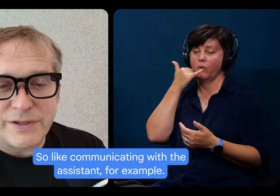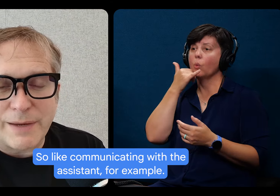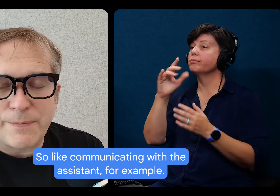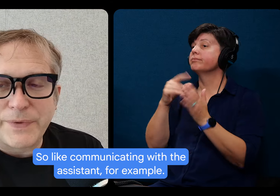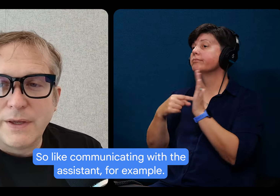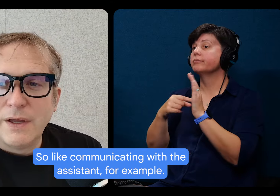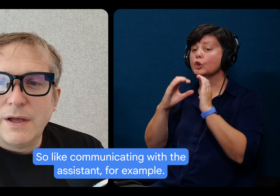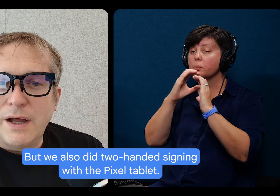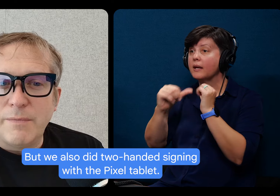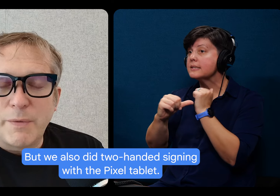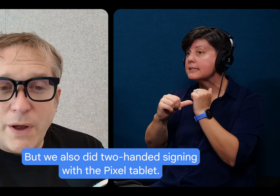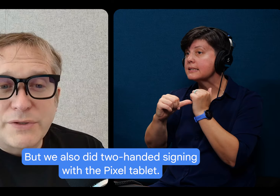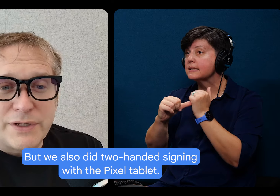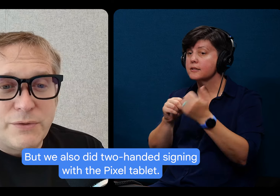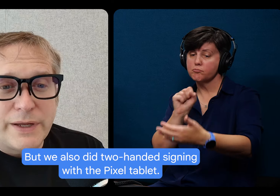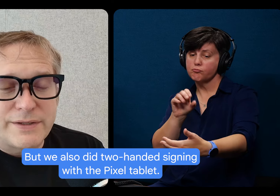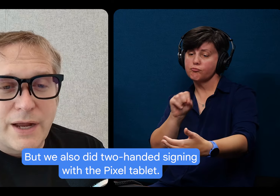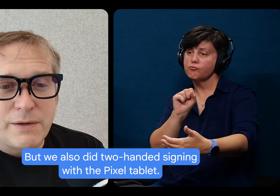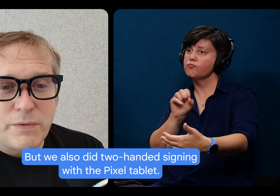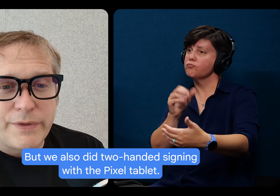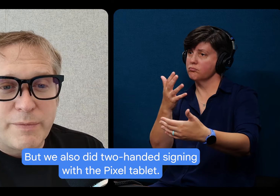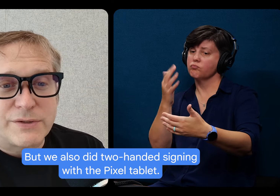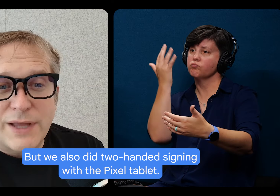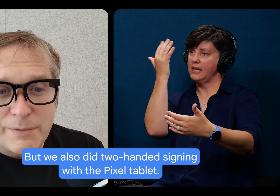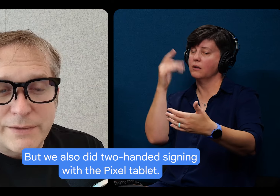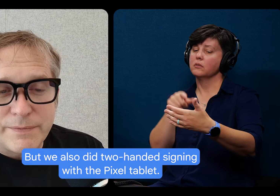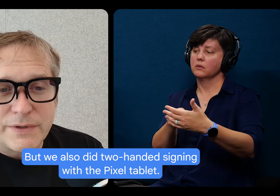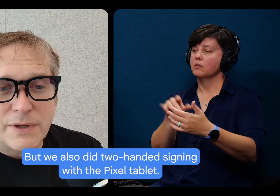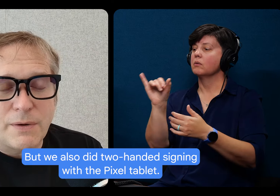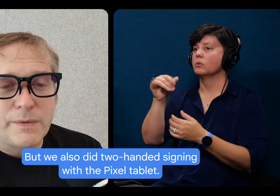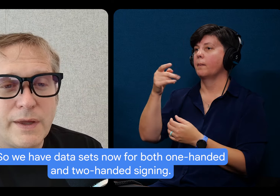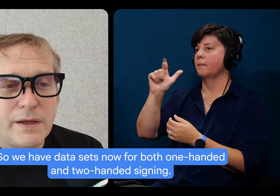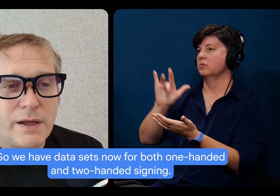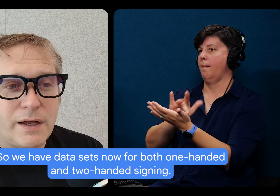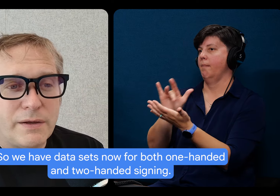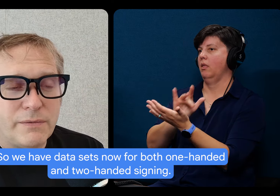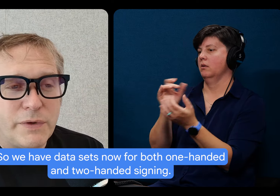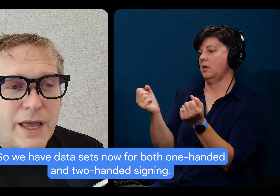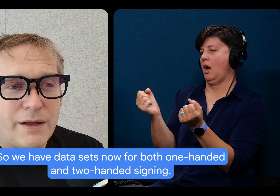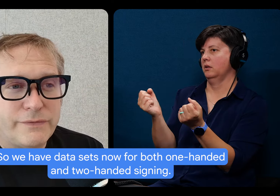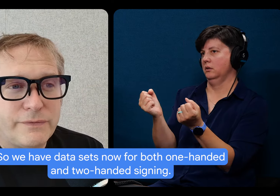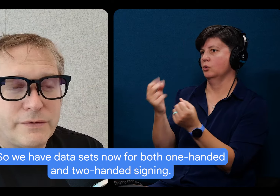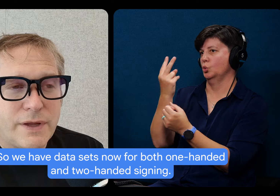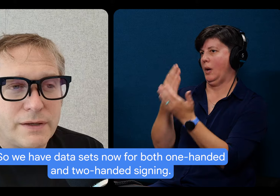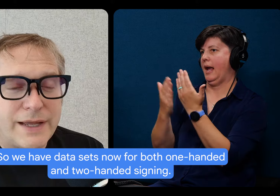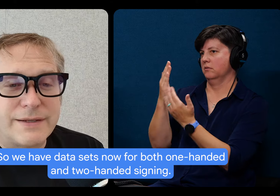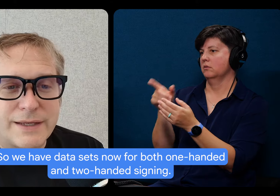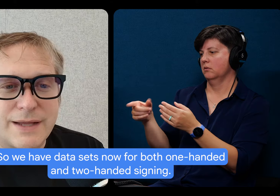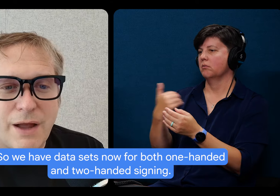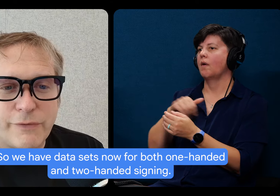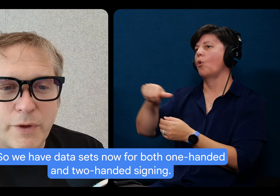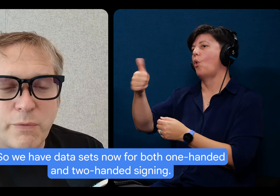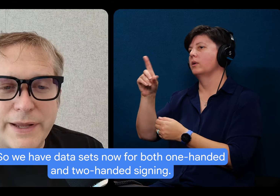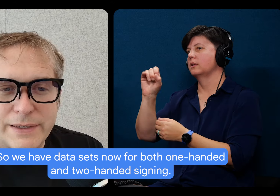assistant, for example. Um, but we also did two handed signing with the pixel tablet. So, uh, we have, uh, data